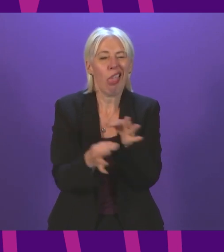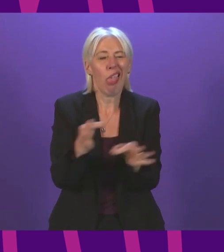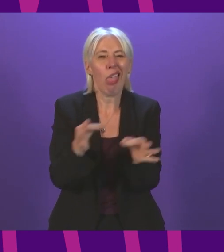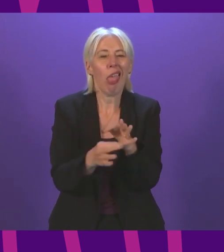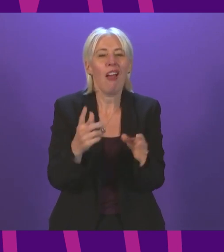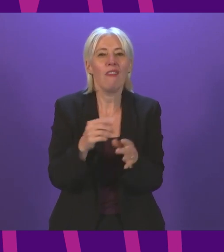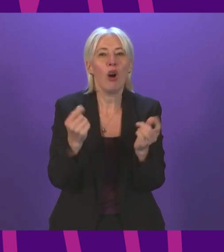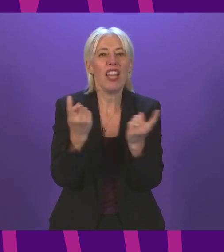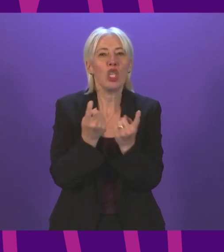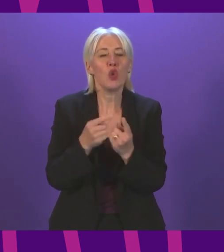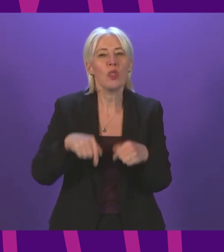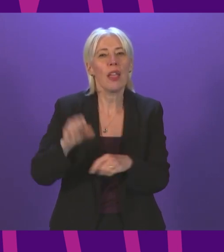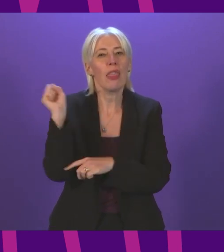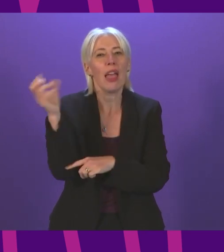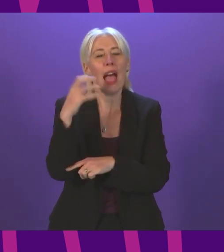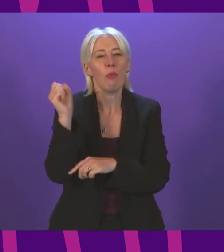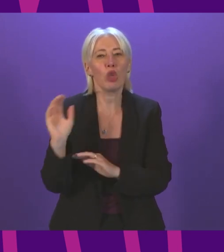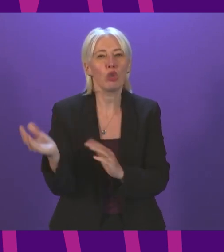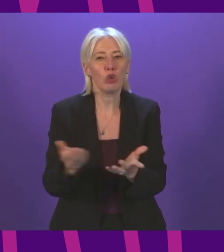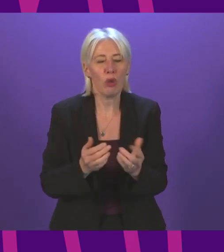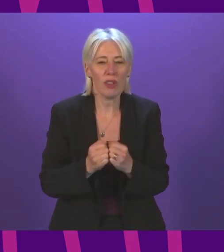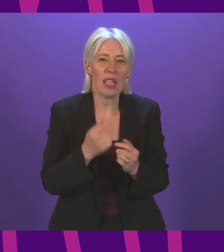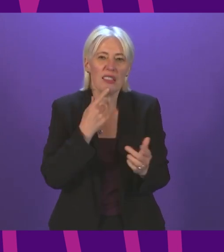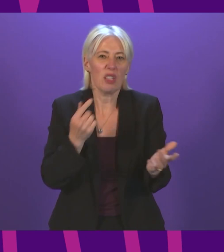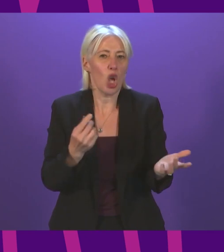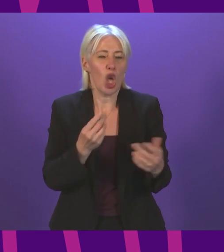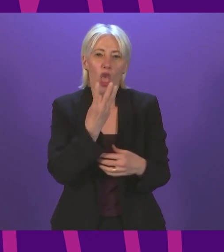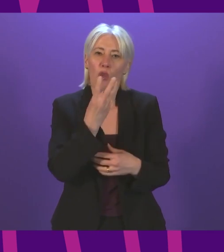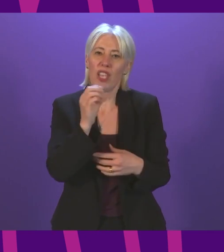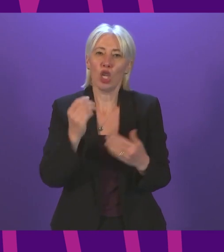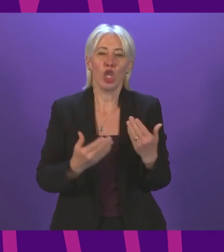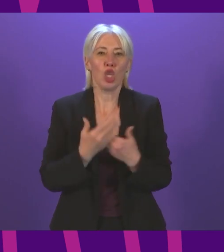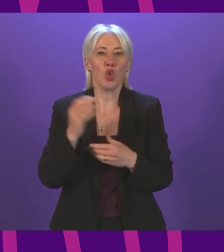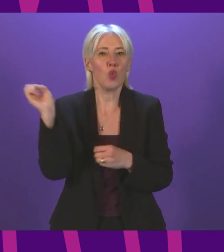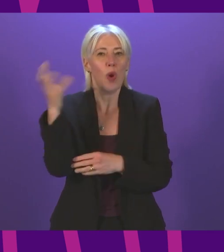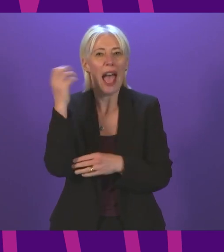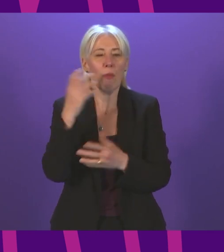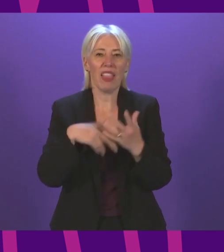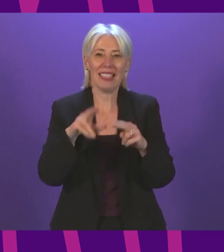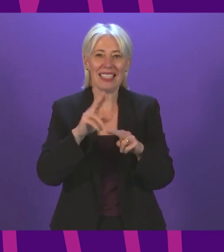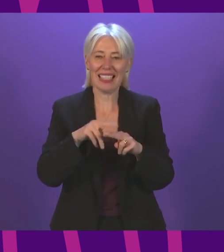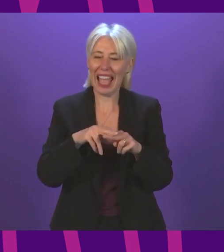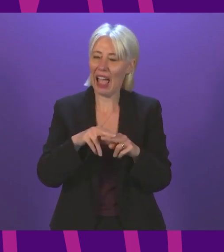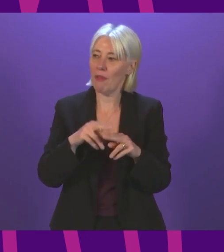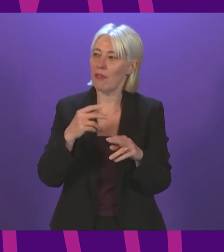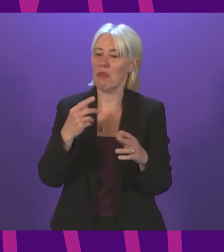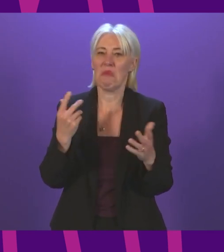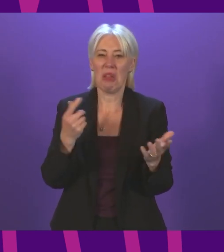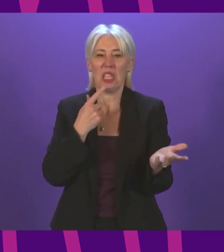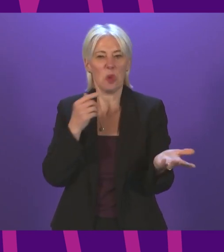ambulance service. He said that the supposedly 300 new ambulance service staff and, Cabinet Secretary, I quote,